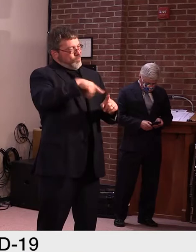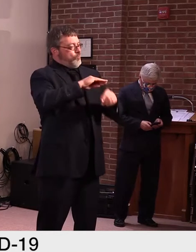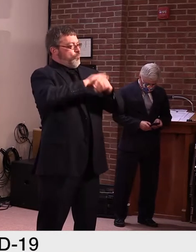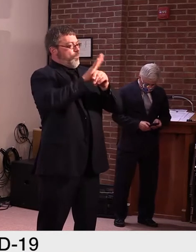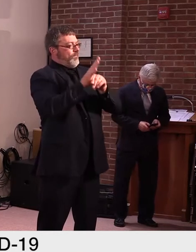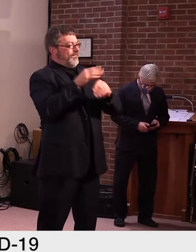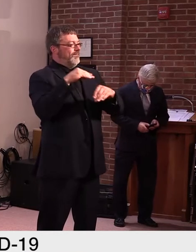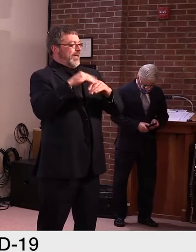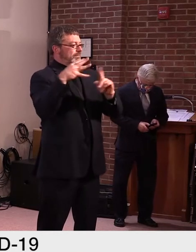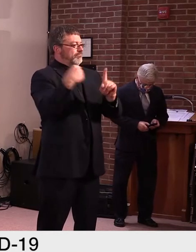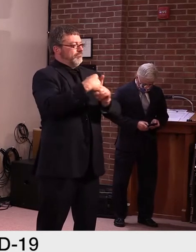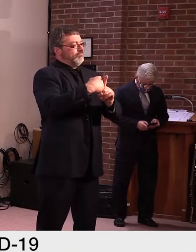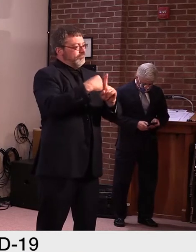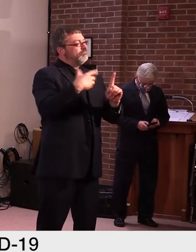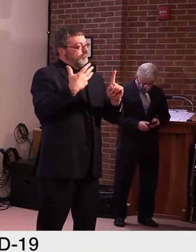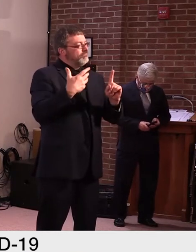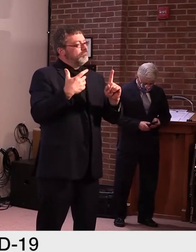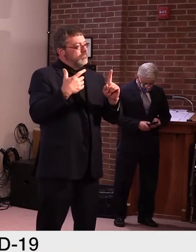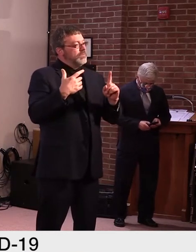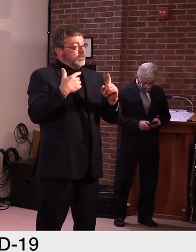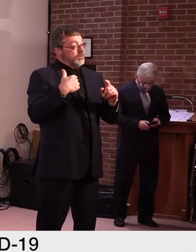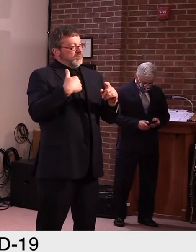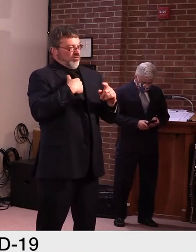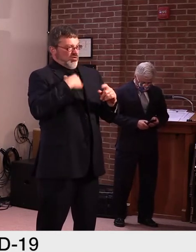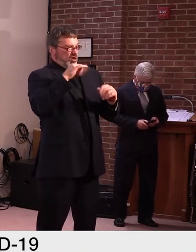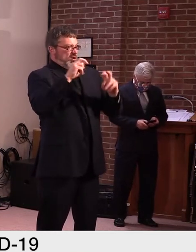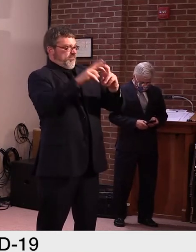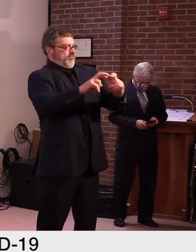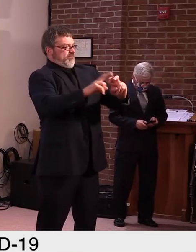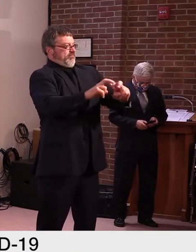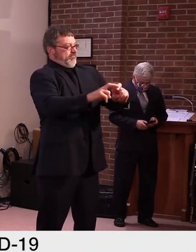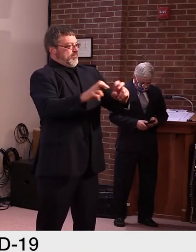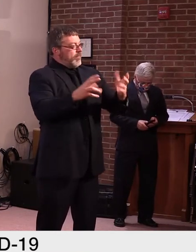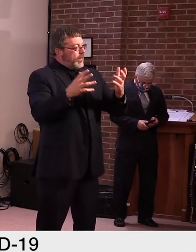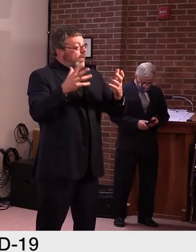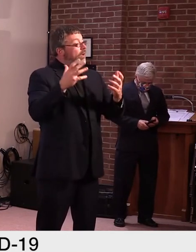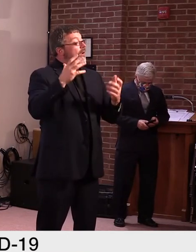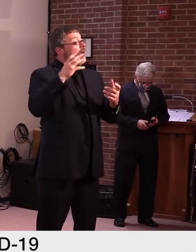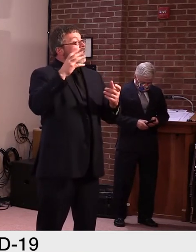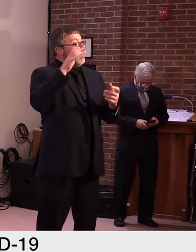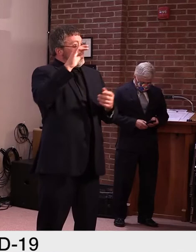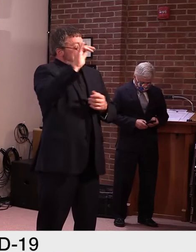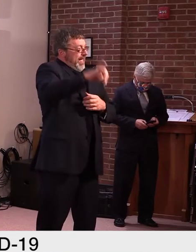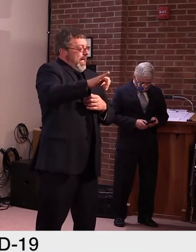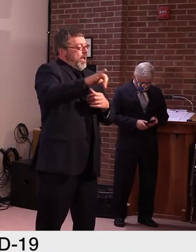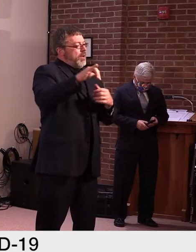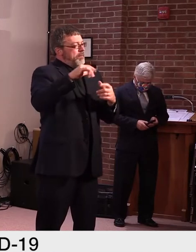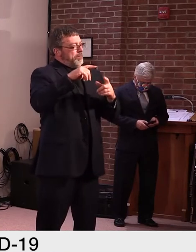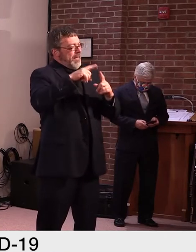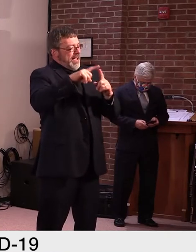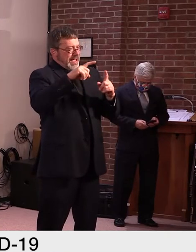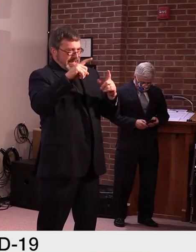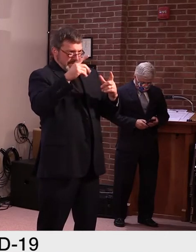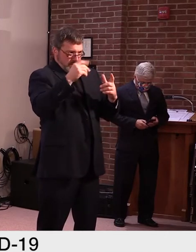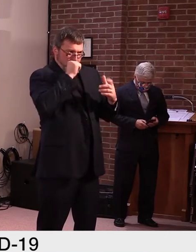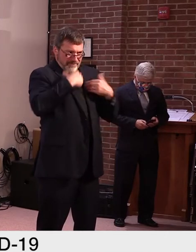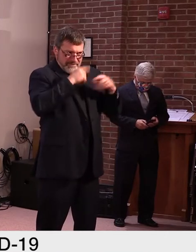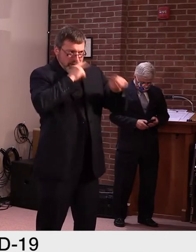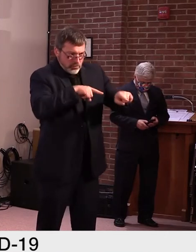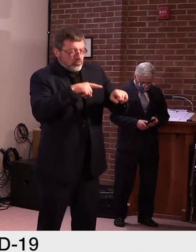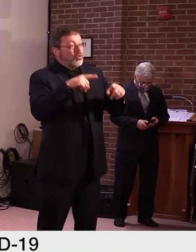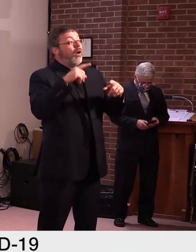work our way through that. Uh, but until we get to a point where we have, uh, more jobs, uh, you know,